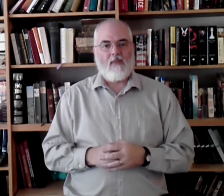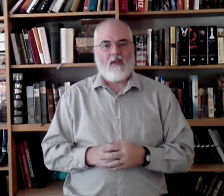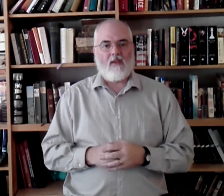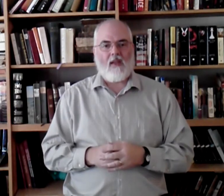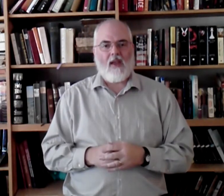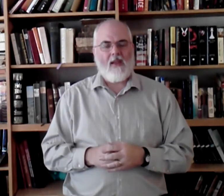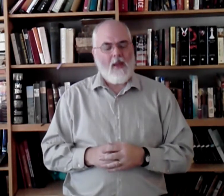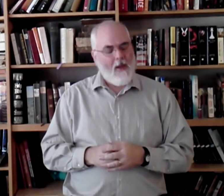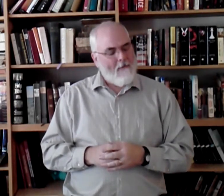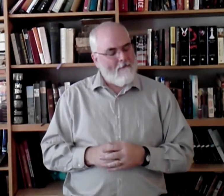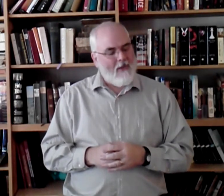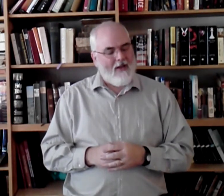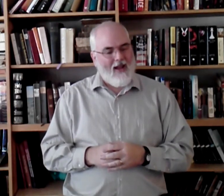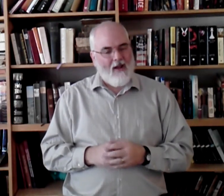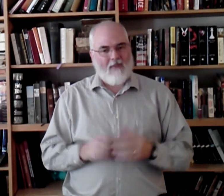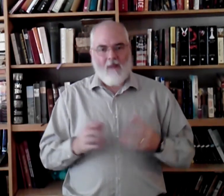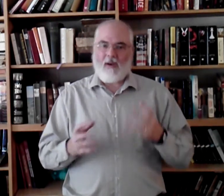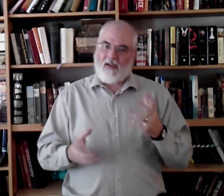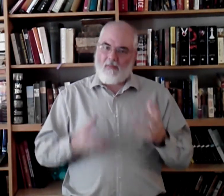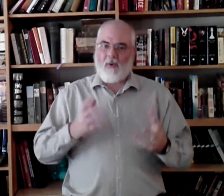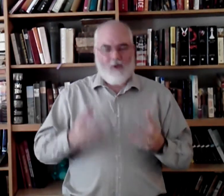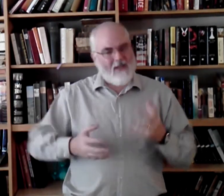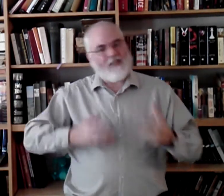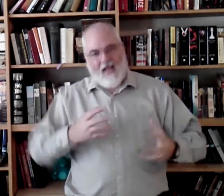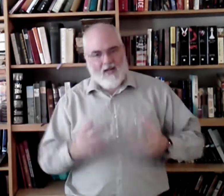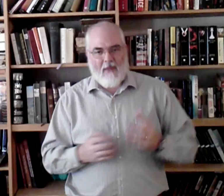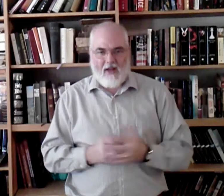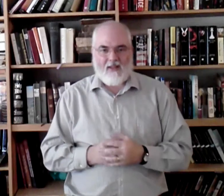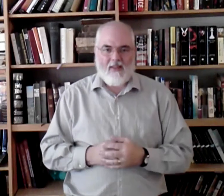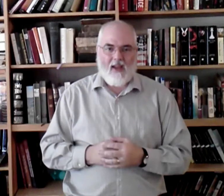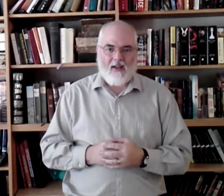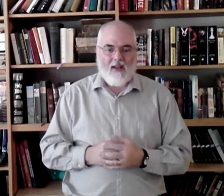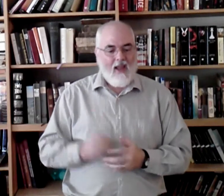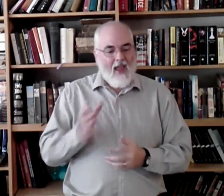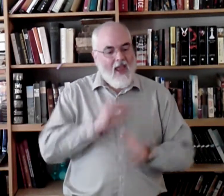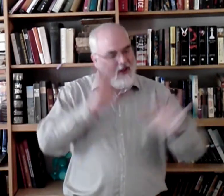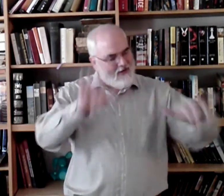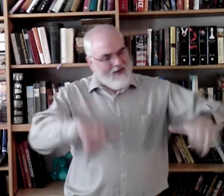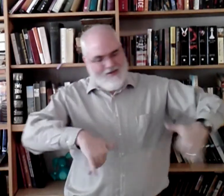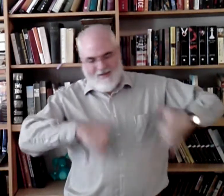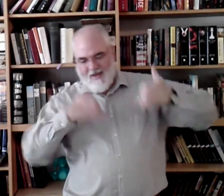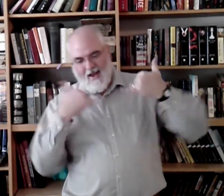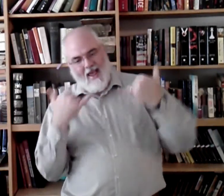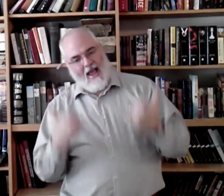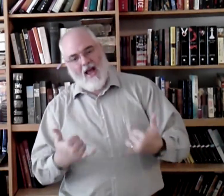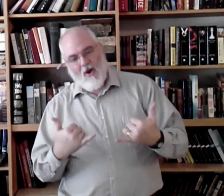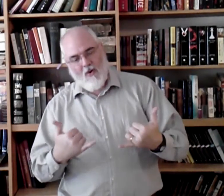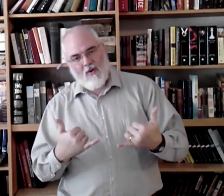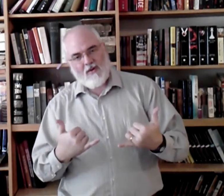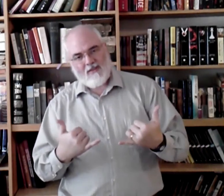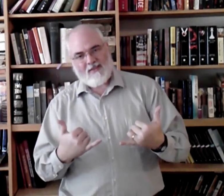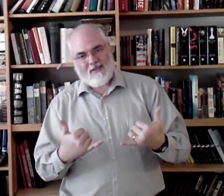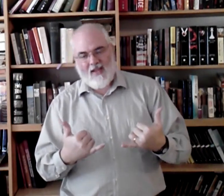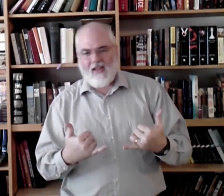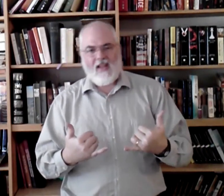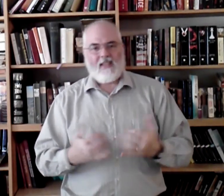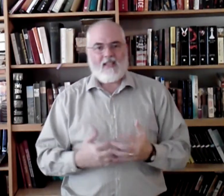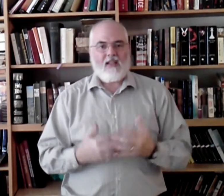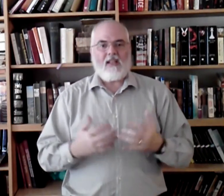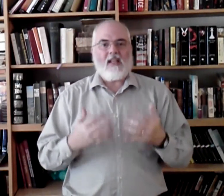Okay? But, I'm a little more excited about it than that. And, now. Okay? See, it